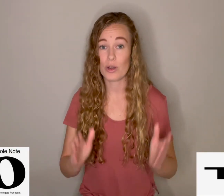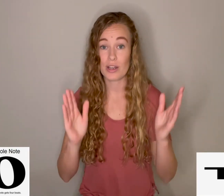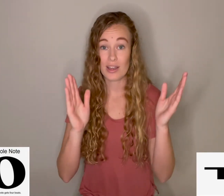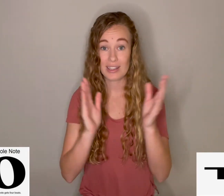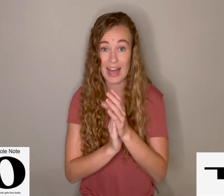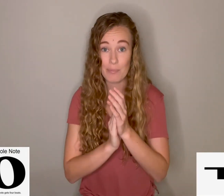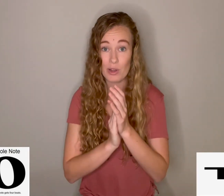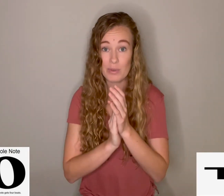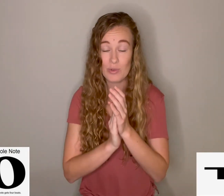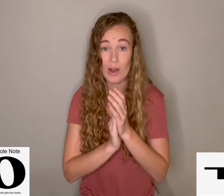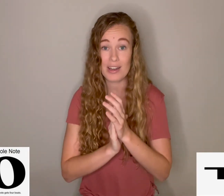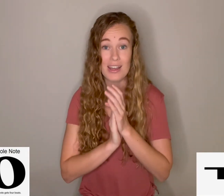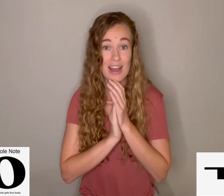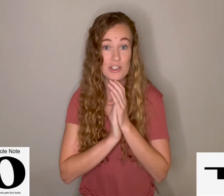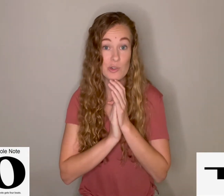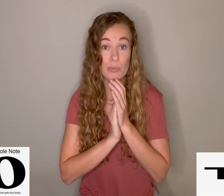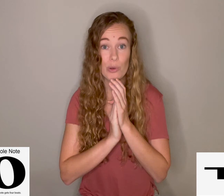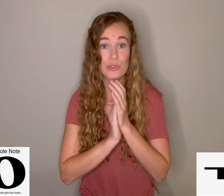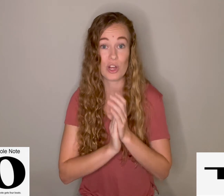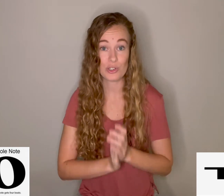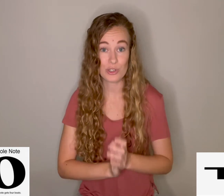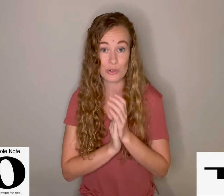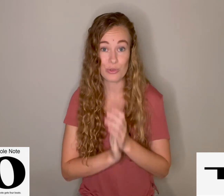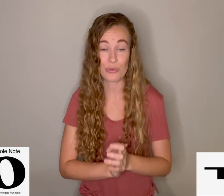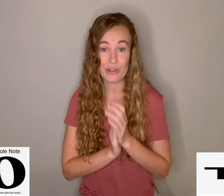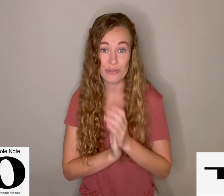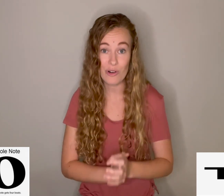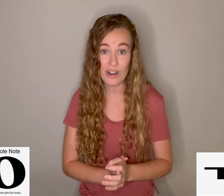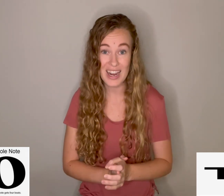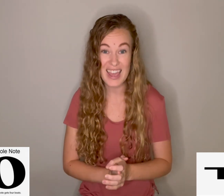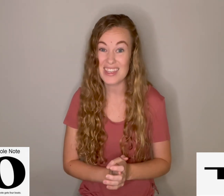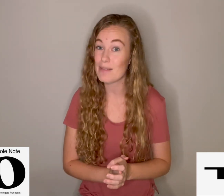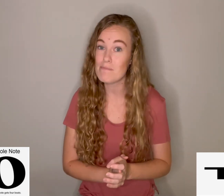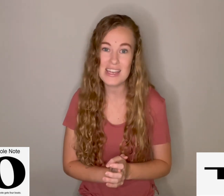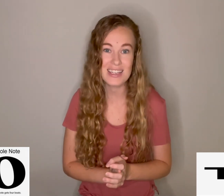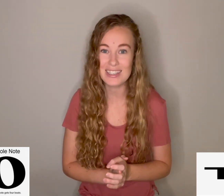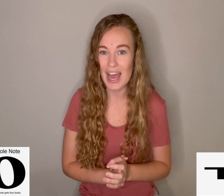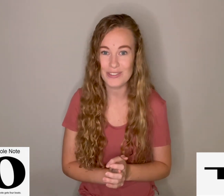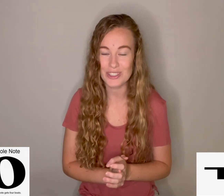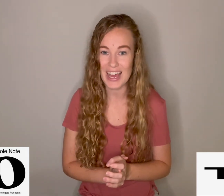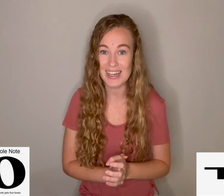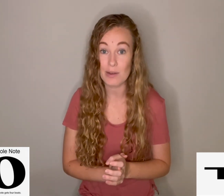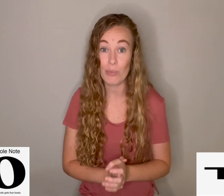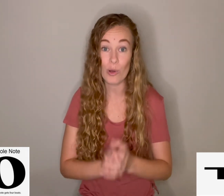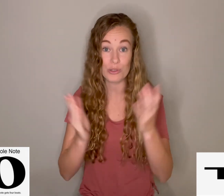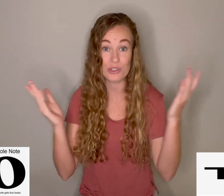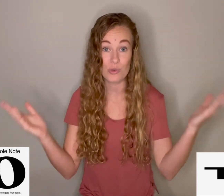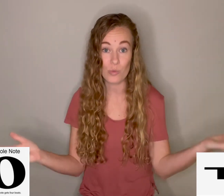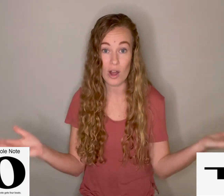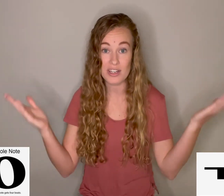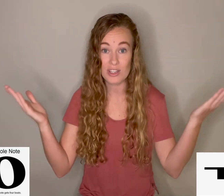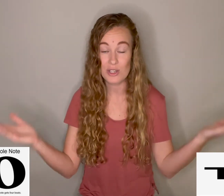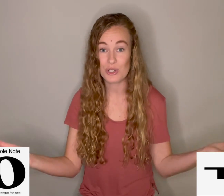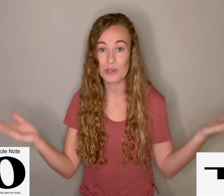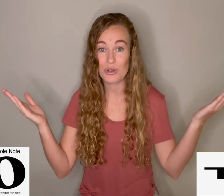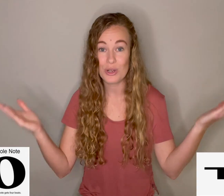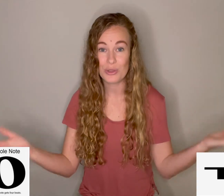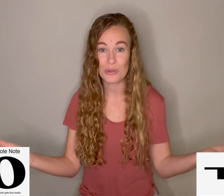clap on beat one, I'd do pulse on two, three, four, and then immediately after that, I'd pulse one, two, three,